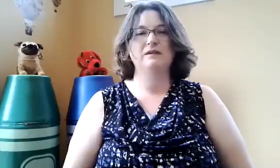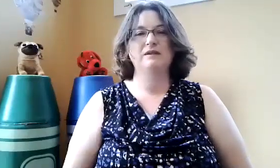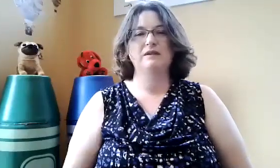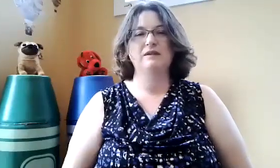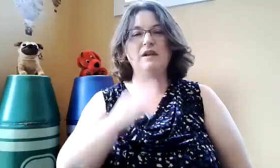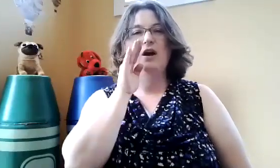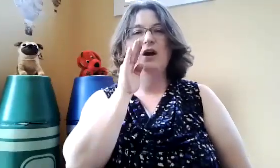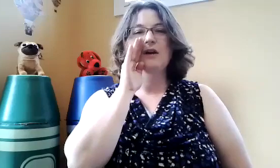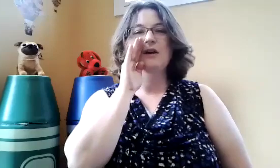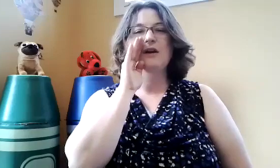Call.